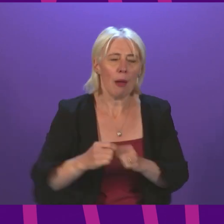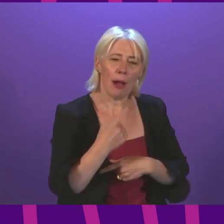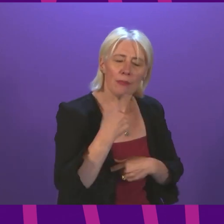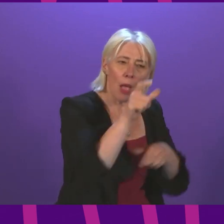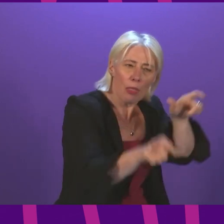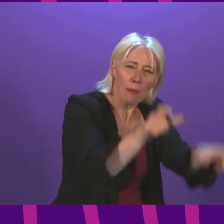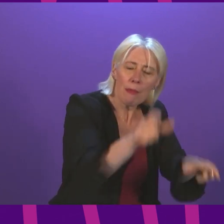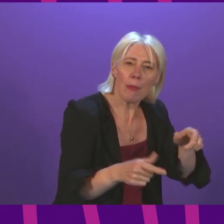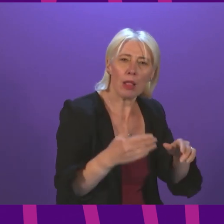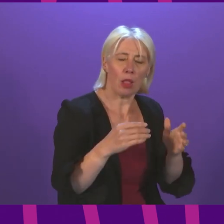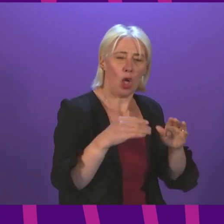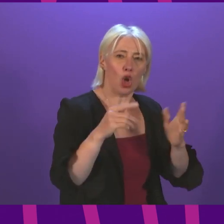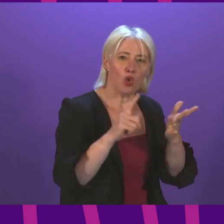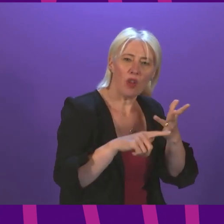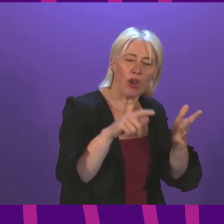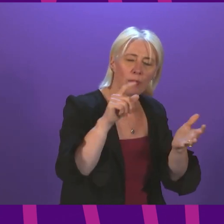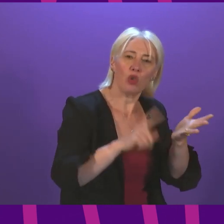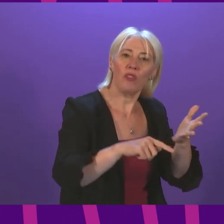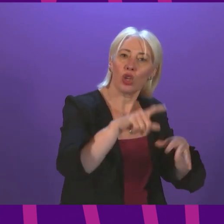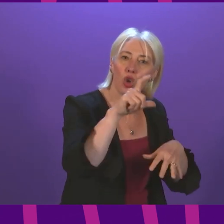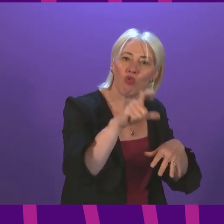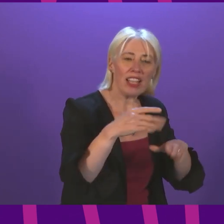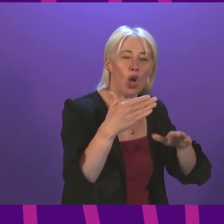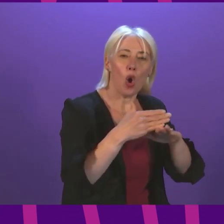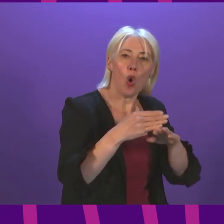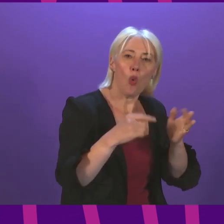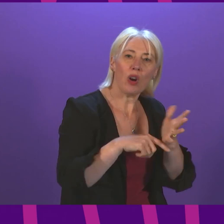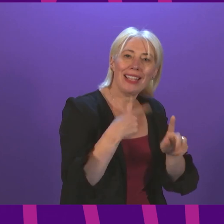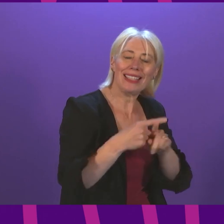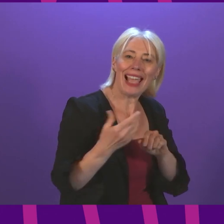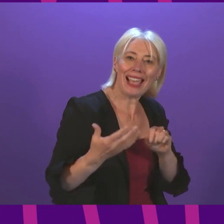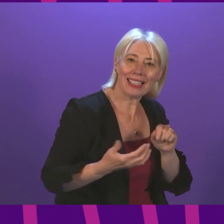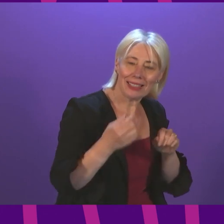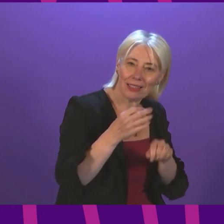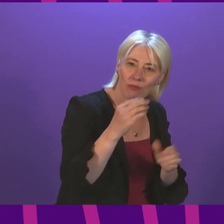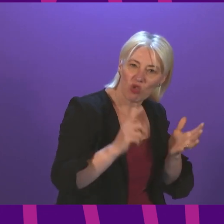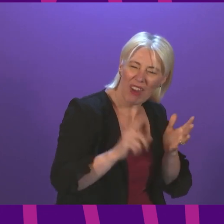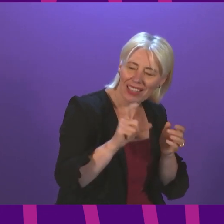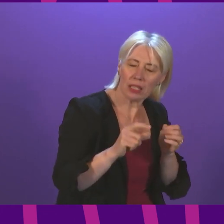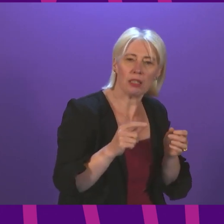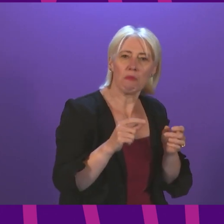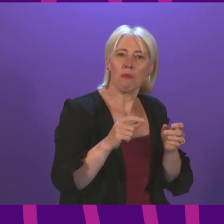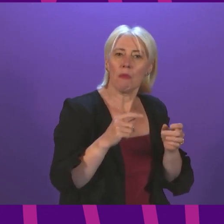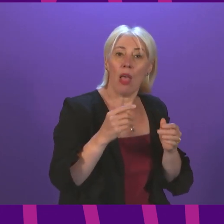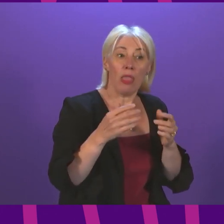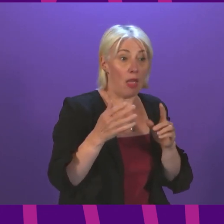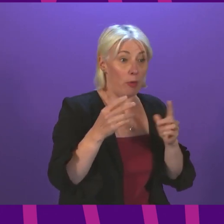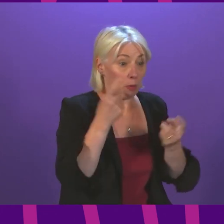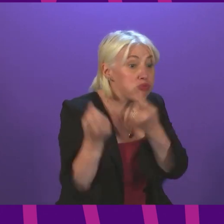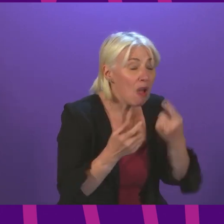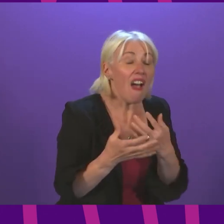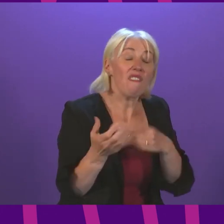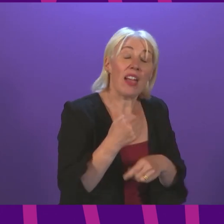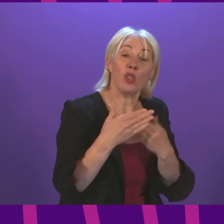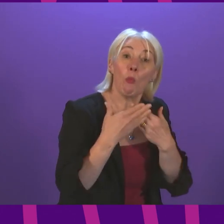credit and working tax credits right now that are not expected to find work or find more work, but are going to see their incomes slashed at a time when their costs